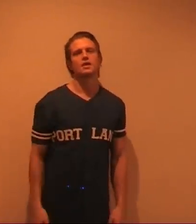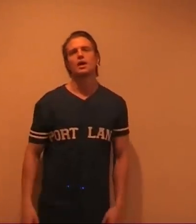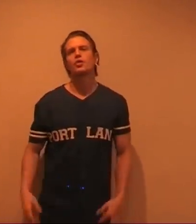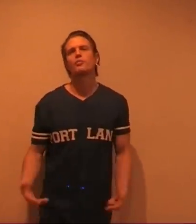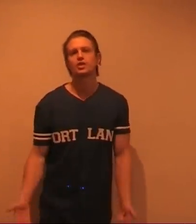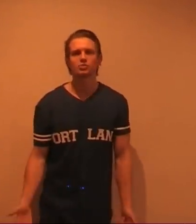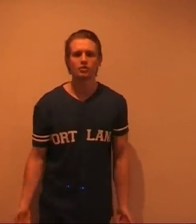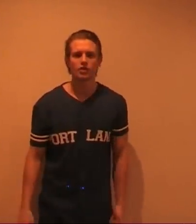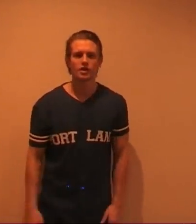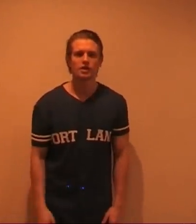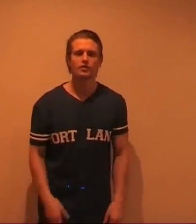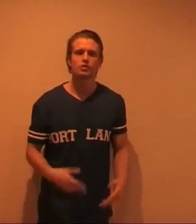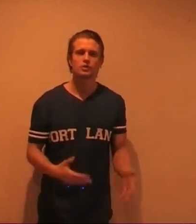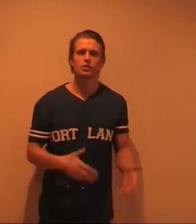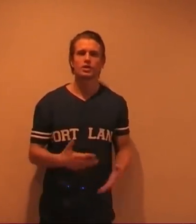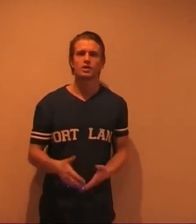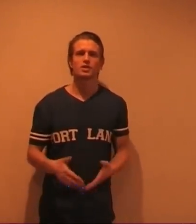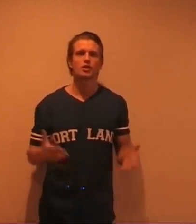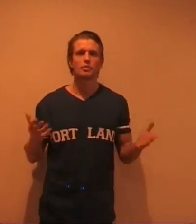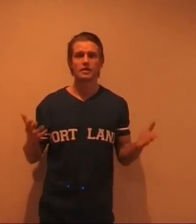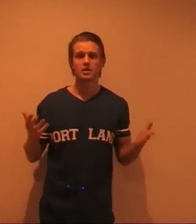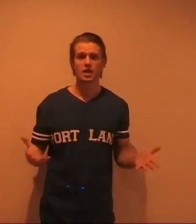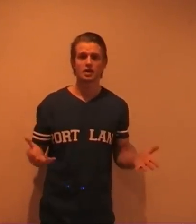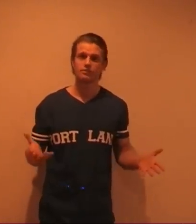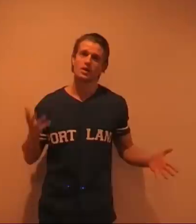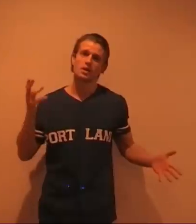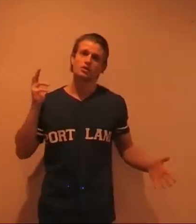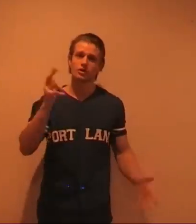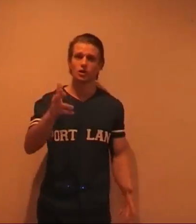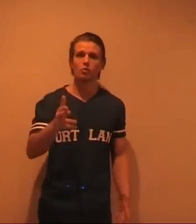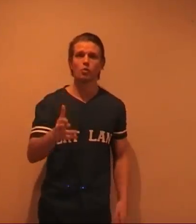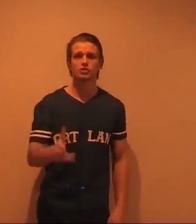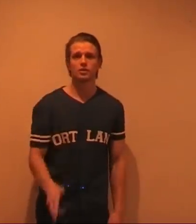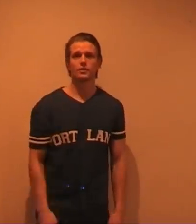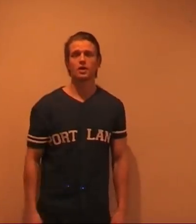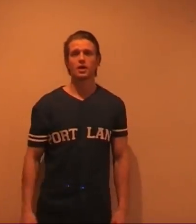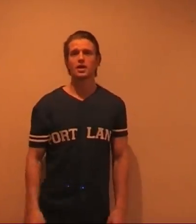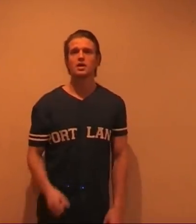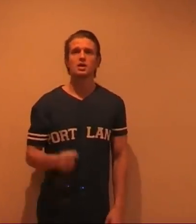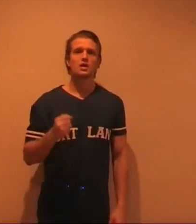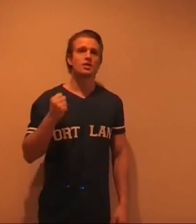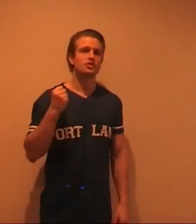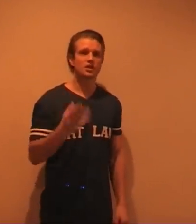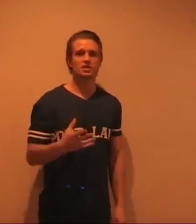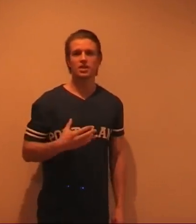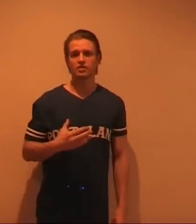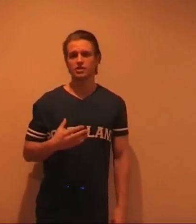An obvious one really. If you're not doing it already then you're a bit of a dick. Drink a lot of water. Okay. Your skin needs hydration.